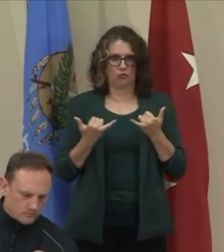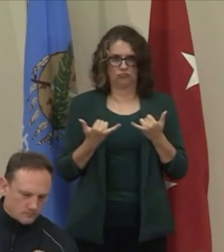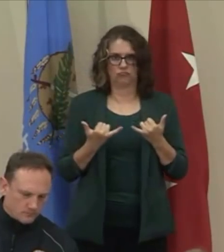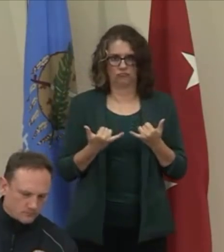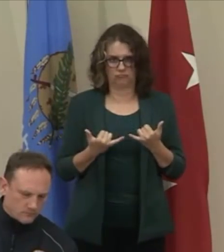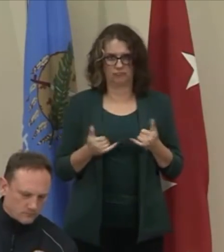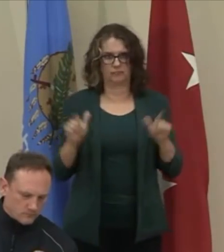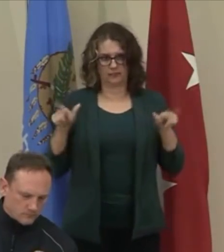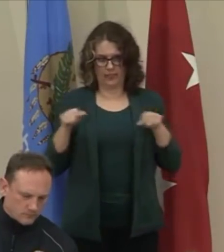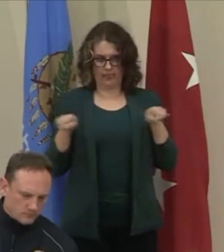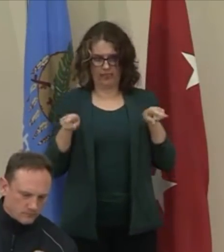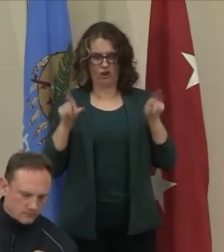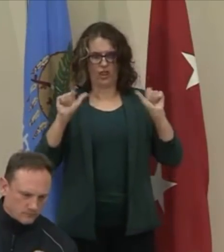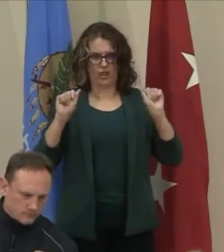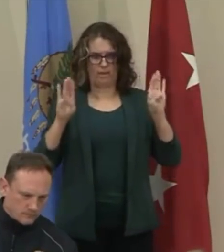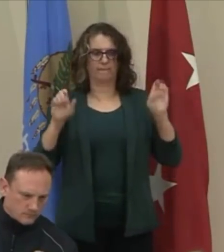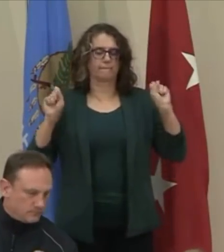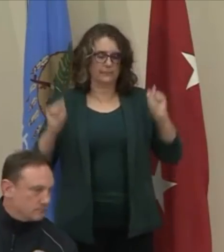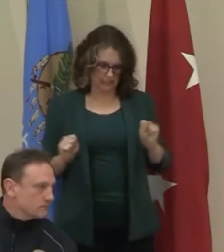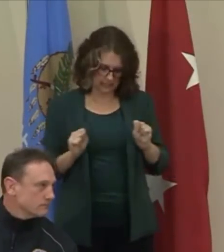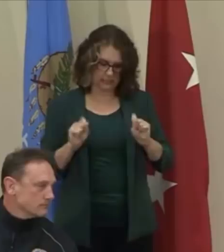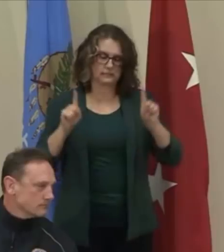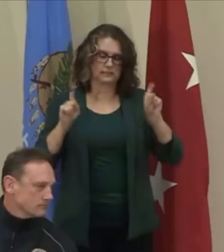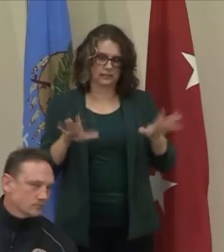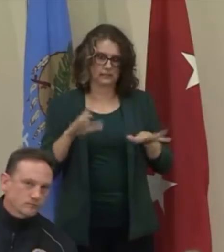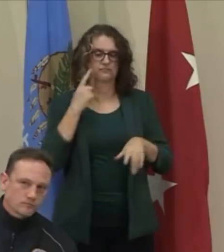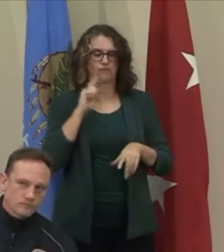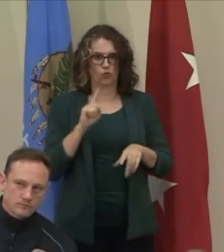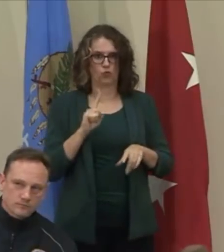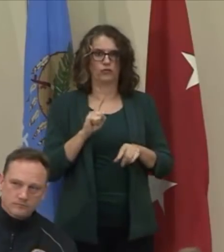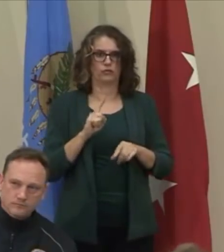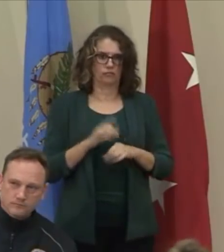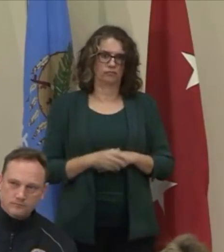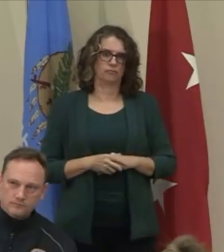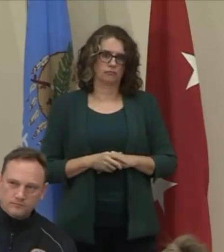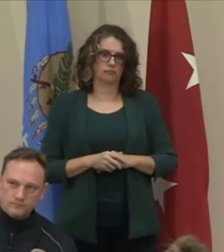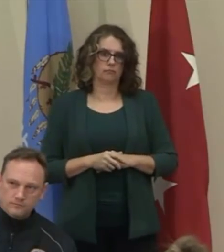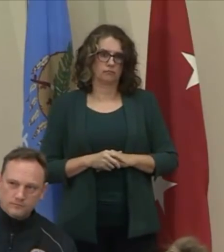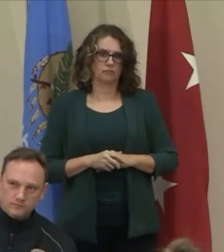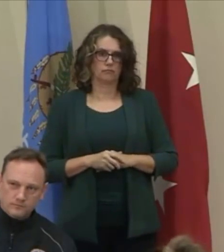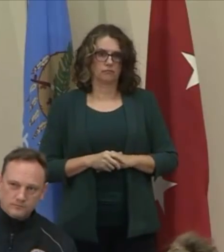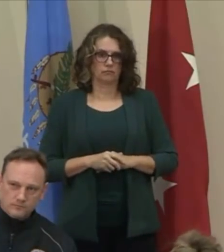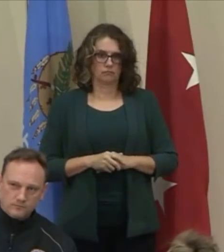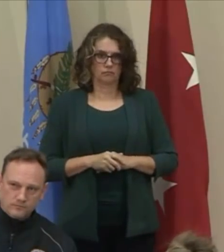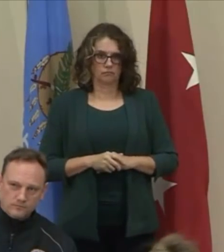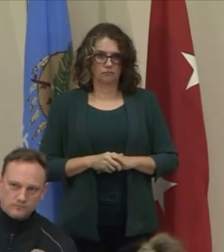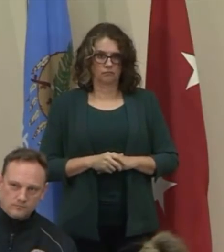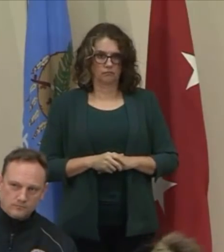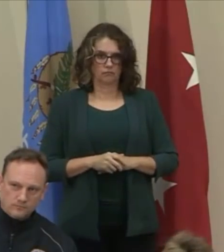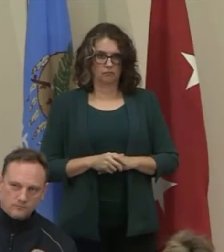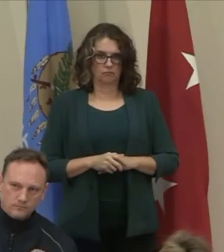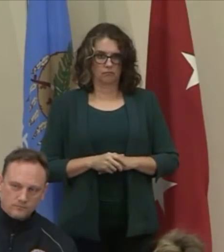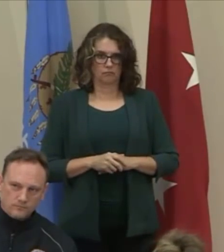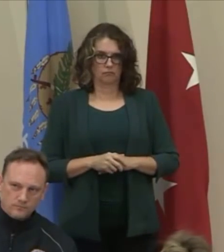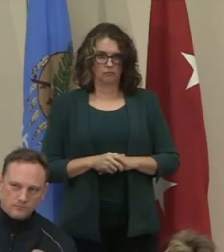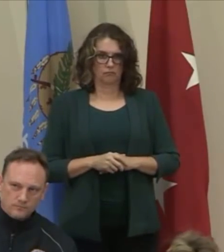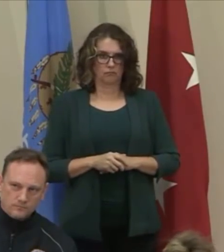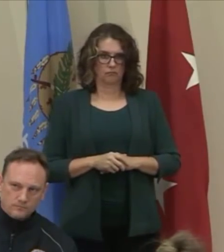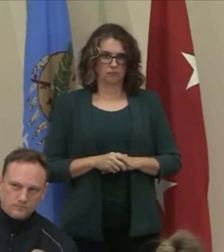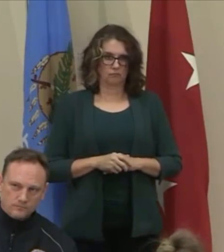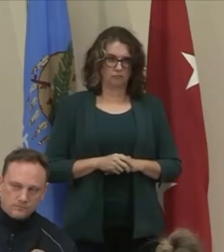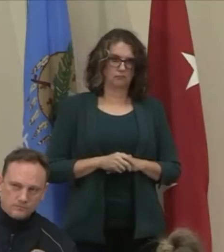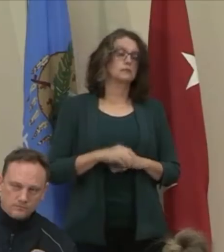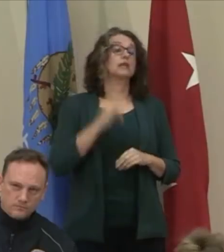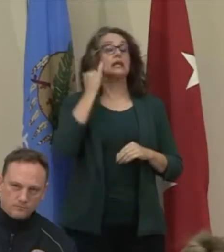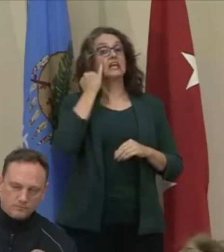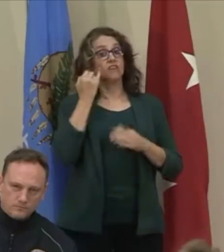for testing by the end of the week. If our labs are running at maximum capacity, we will be able